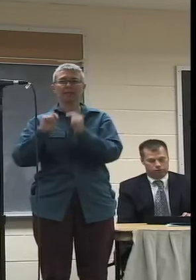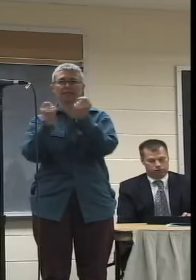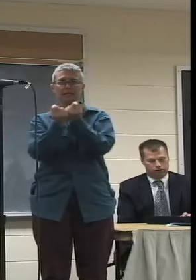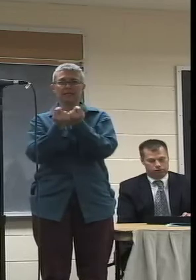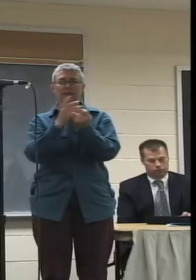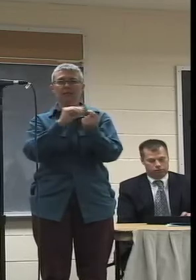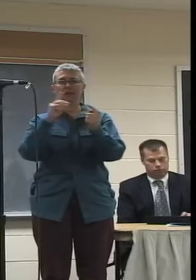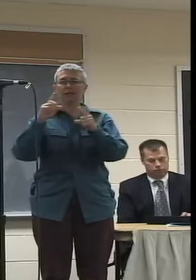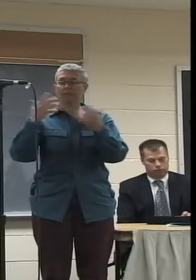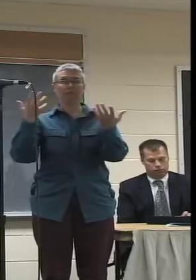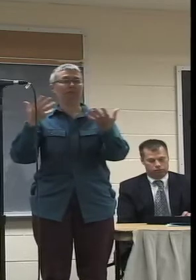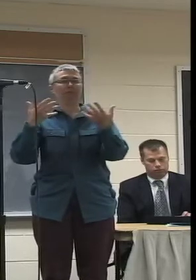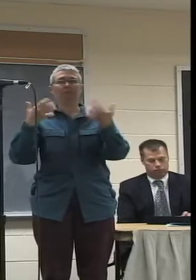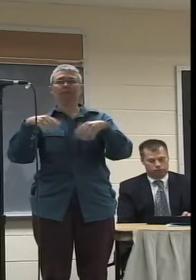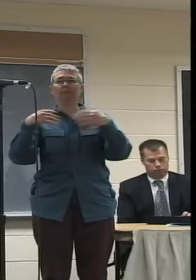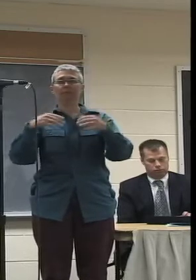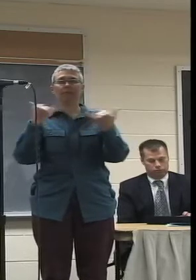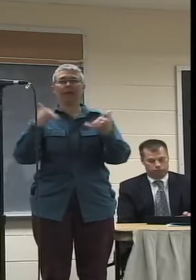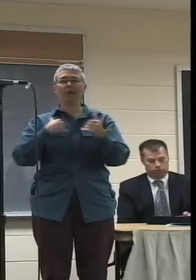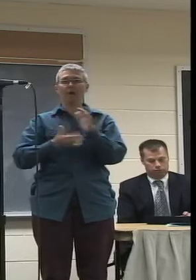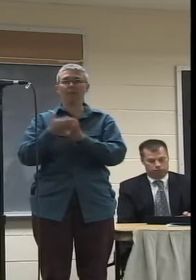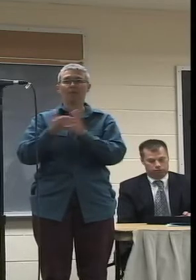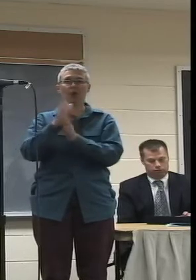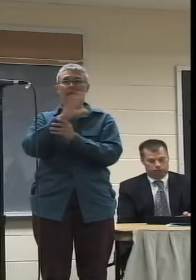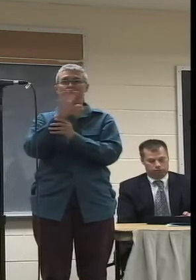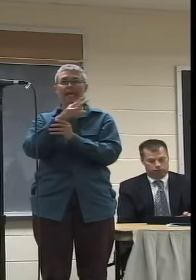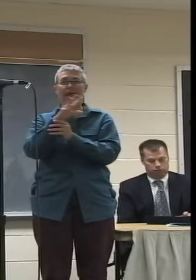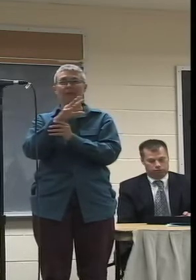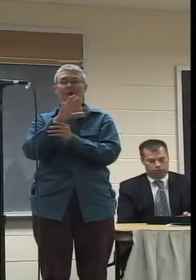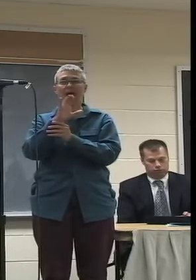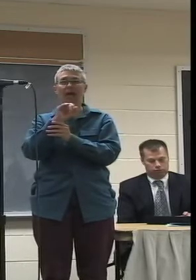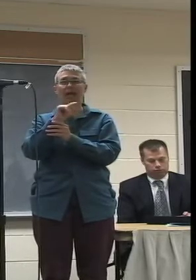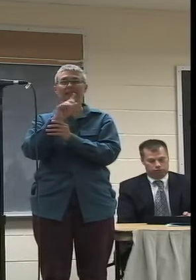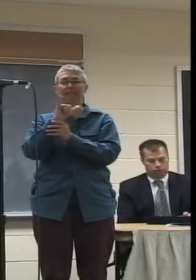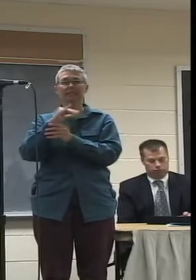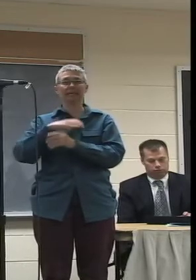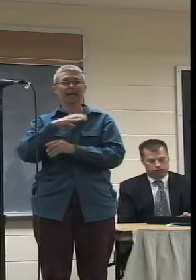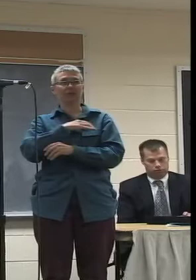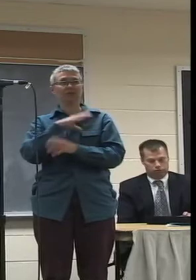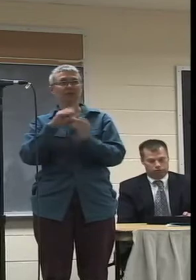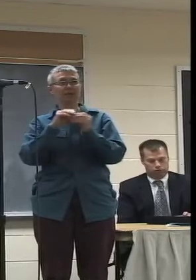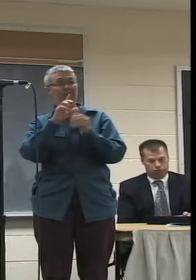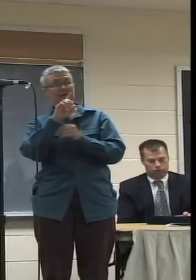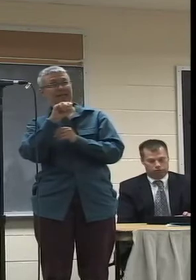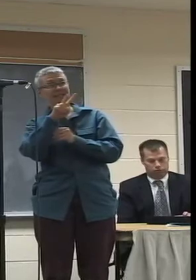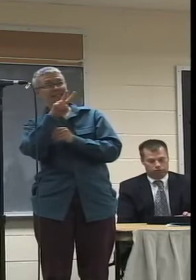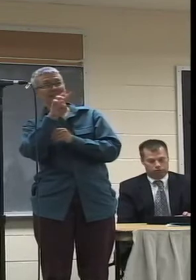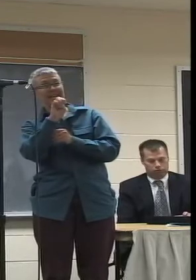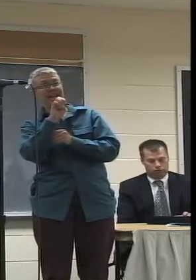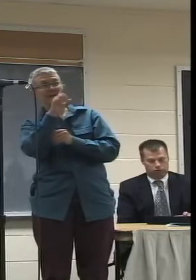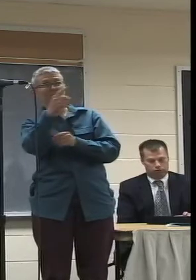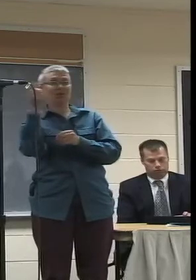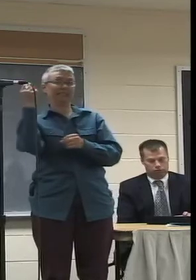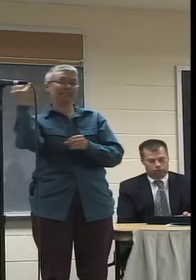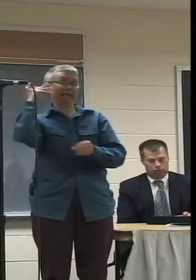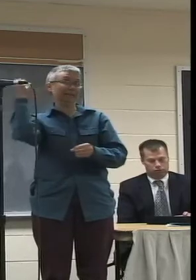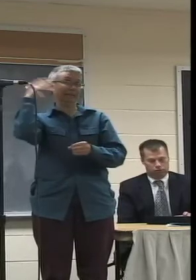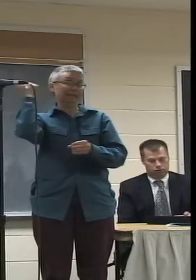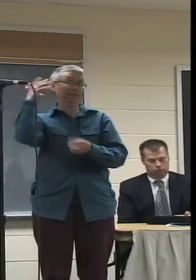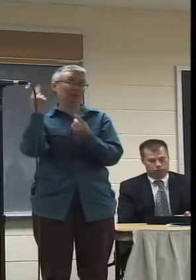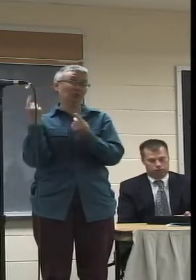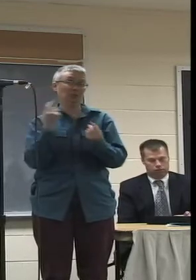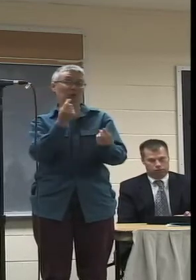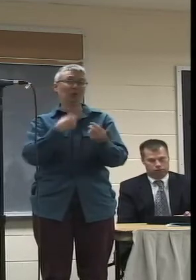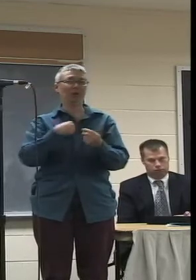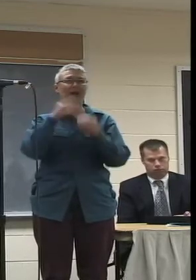before you know it, I'm like manning one of the cameras at a city council meeting. Dave over there is barking instructions in my ear. And